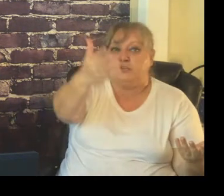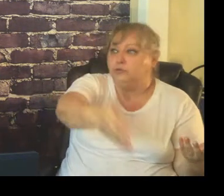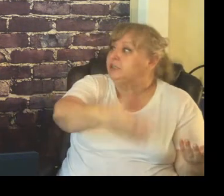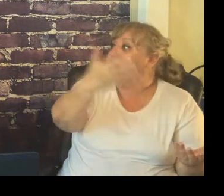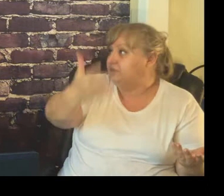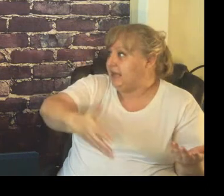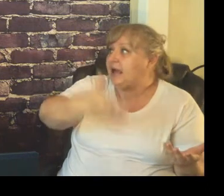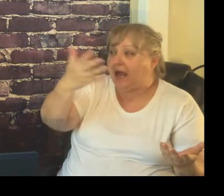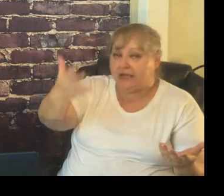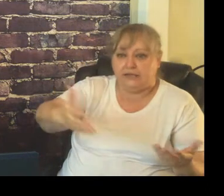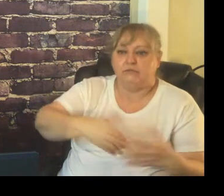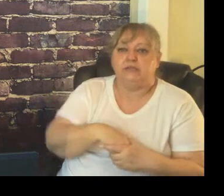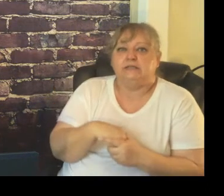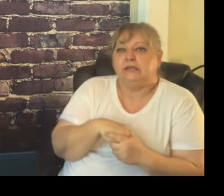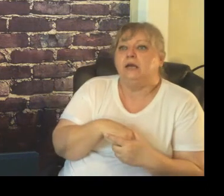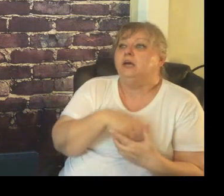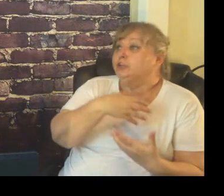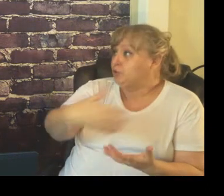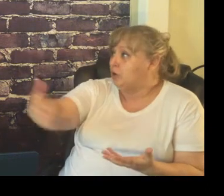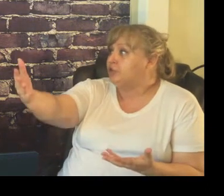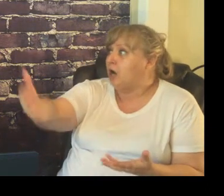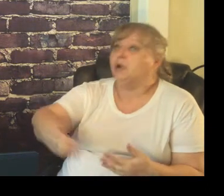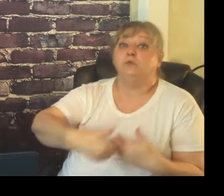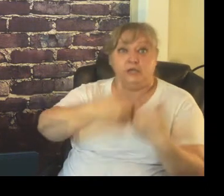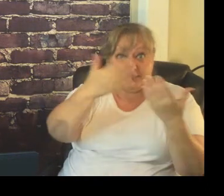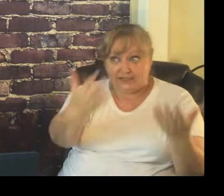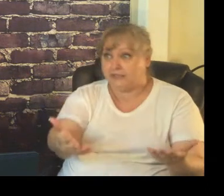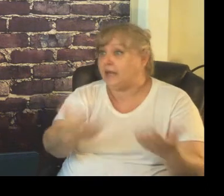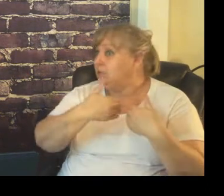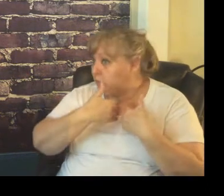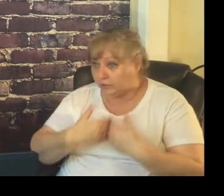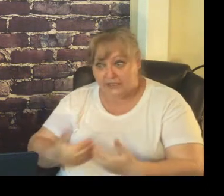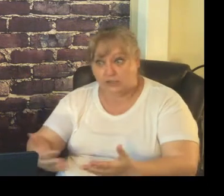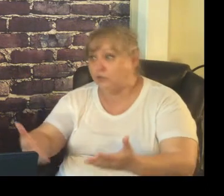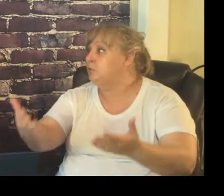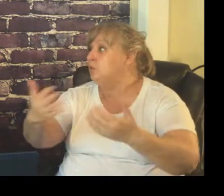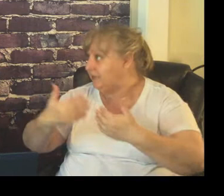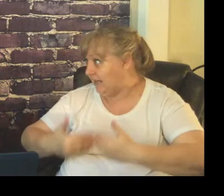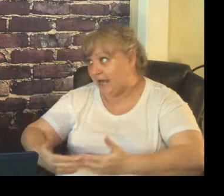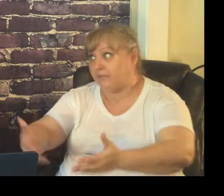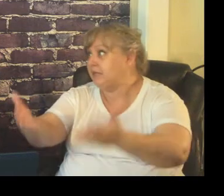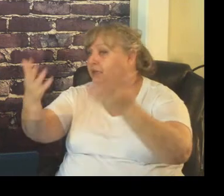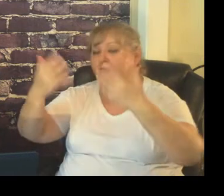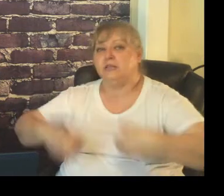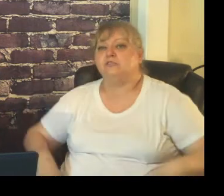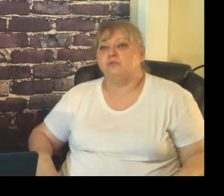routine of saying hi and everything the strong start where it's exactly what they do when they come in in your classroom